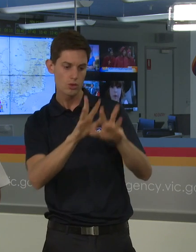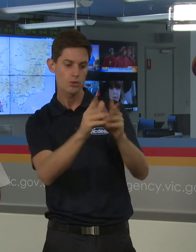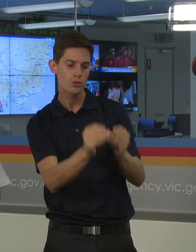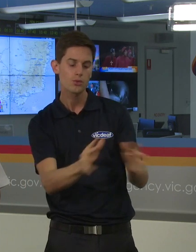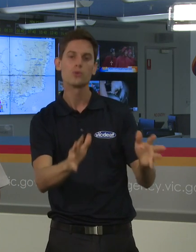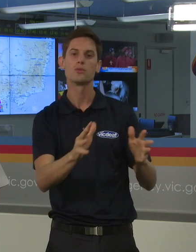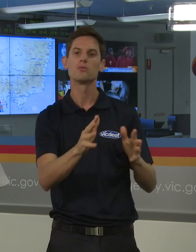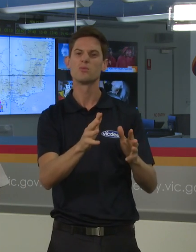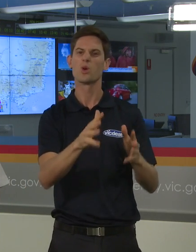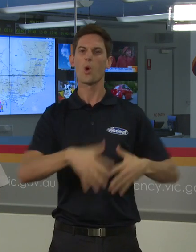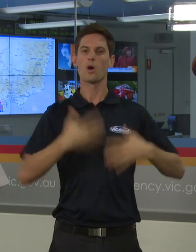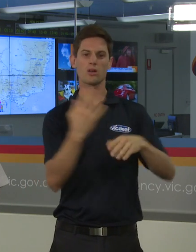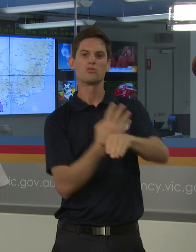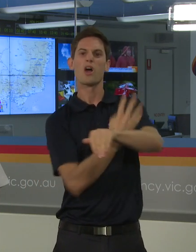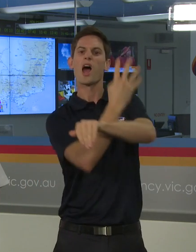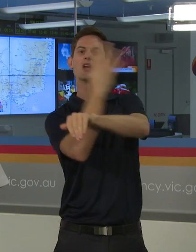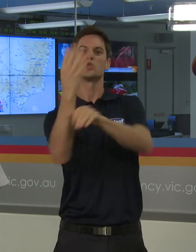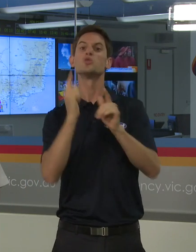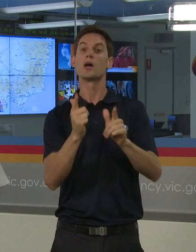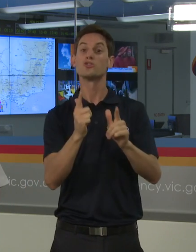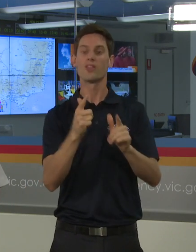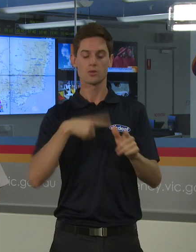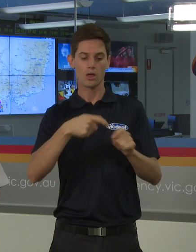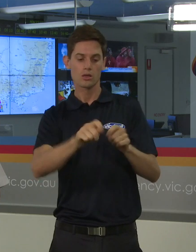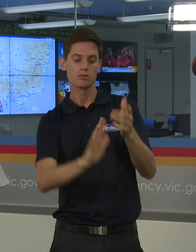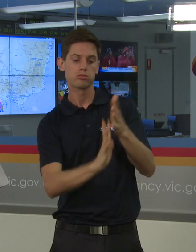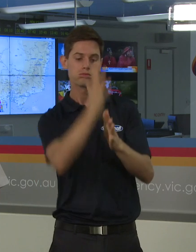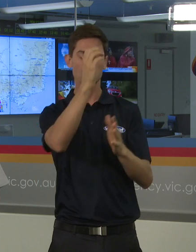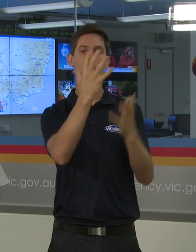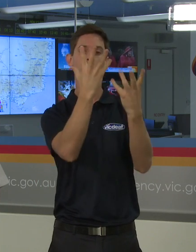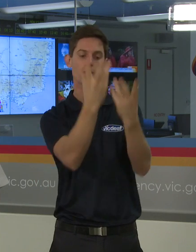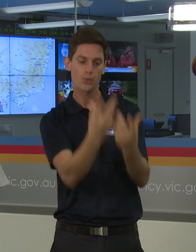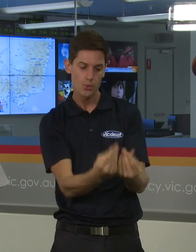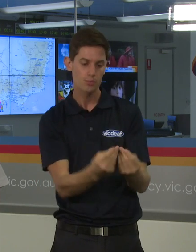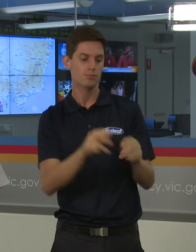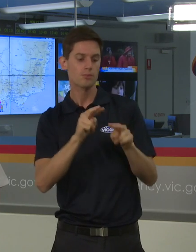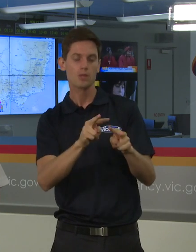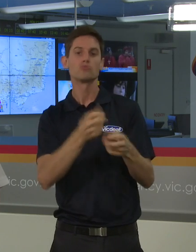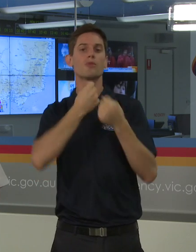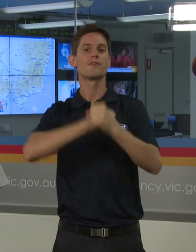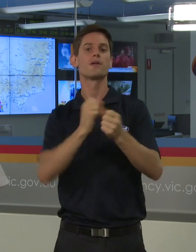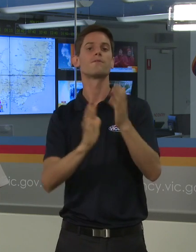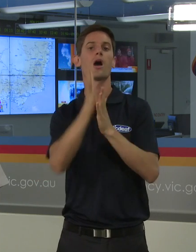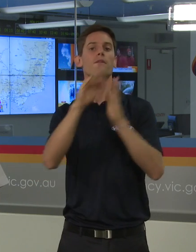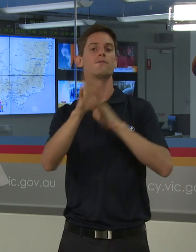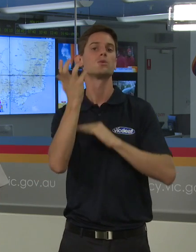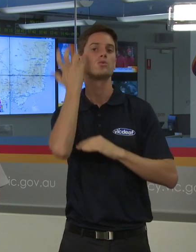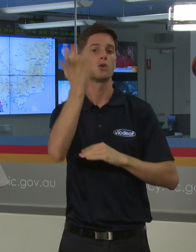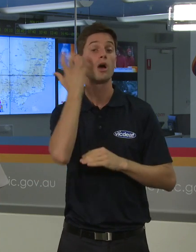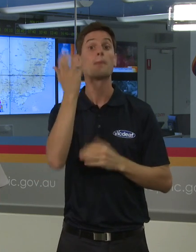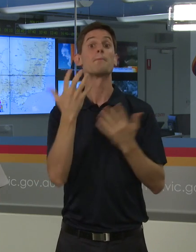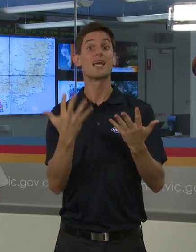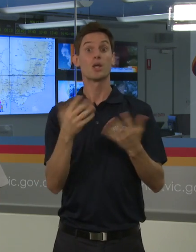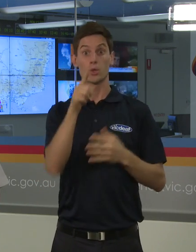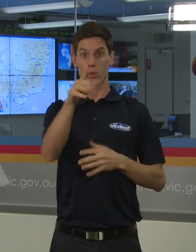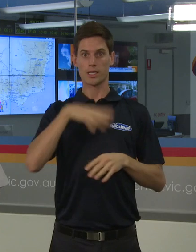obviously, plan burns will also come up on the Emergency Vic website. When they're there, you can get that information. So I think that's important to stay